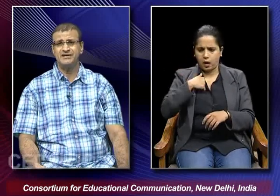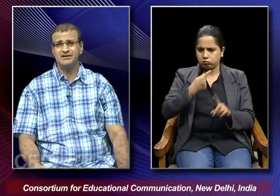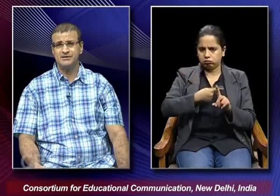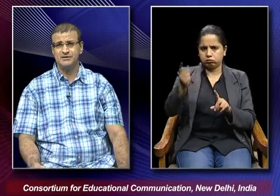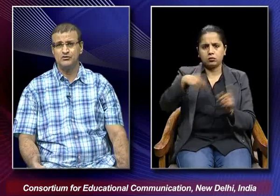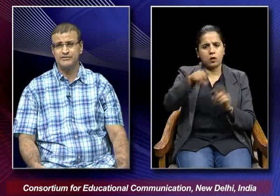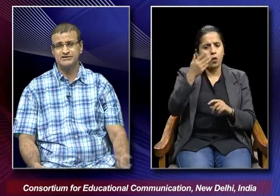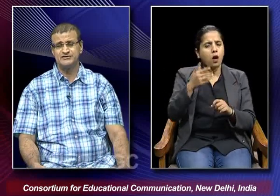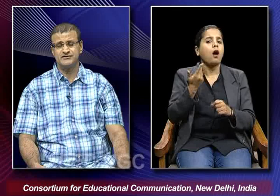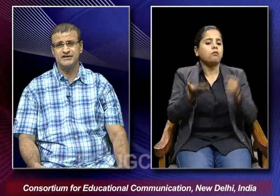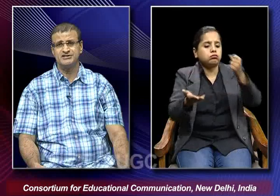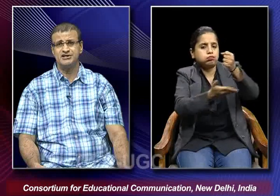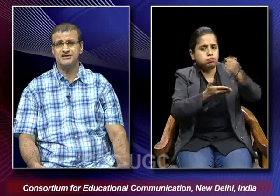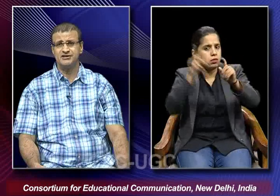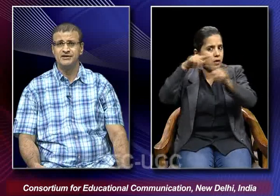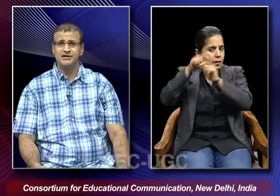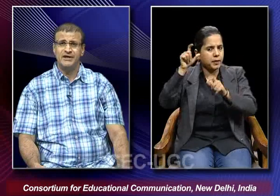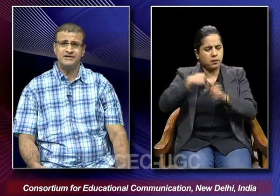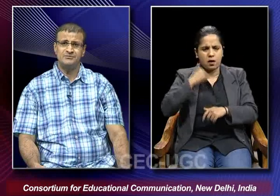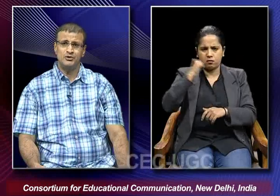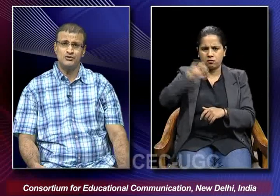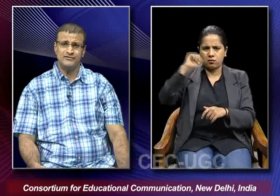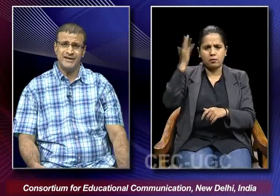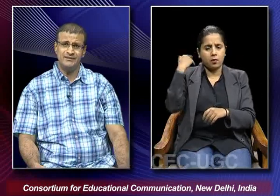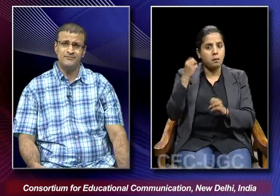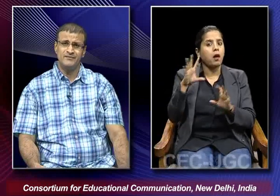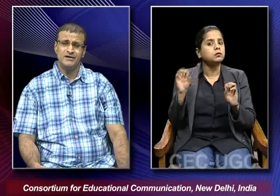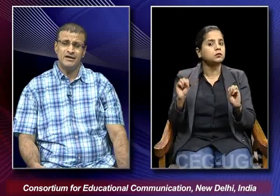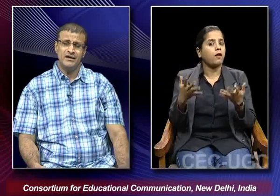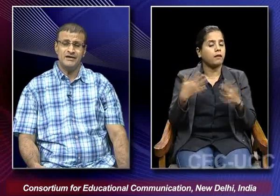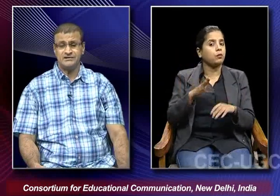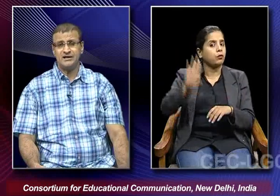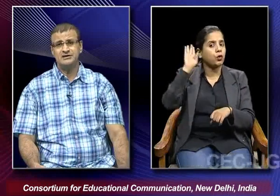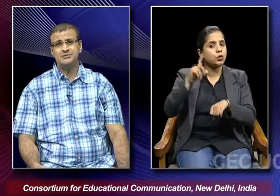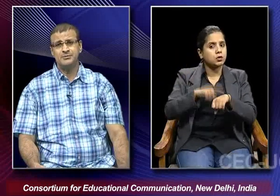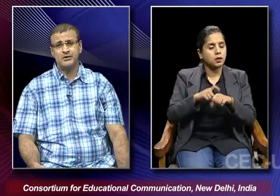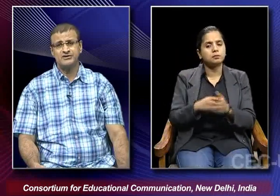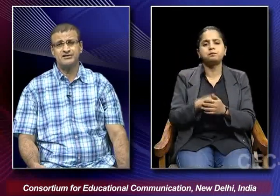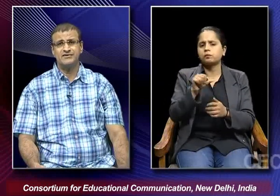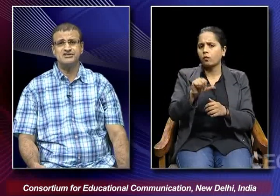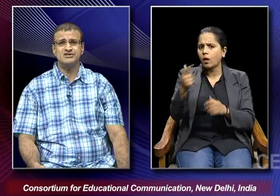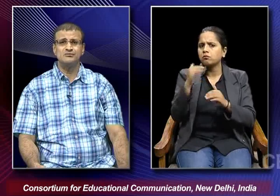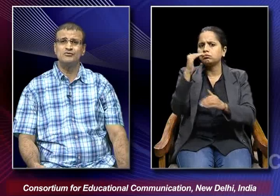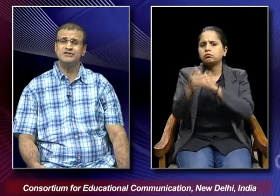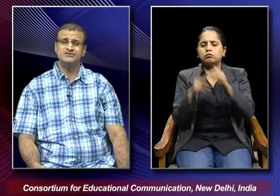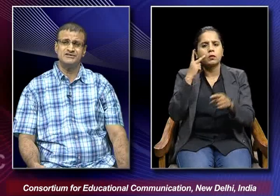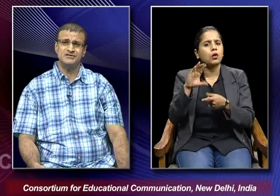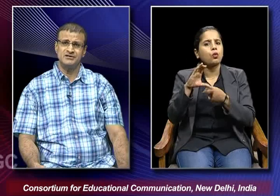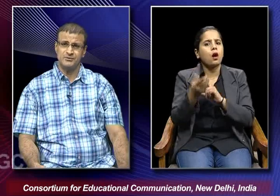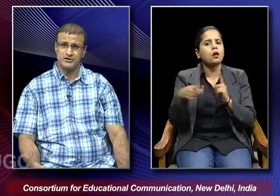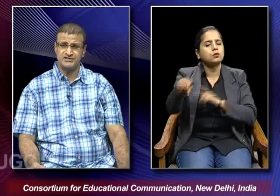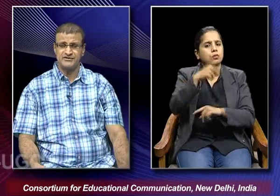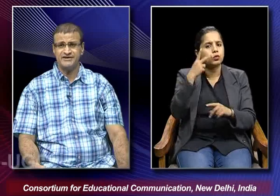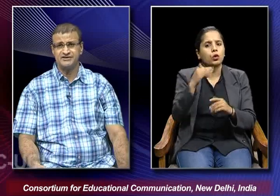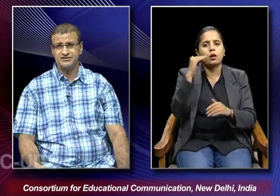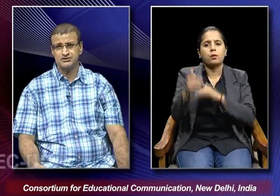and the labour movements which were initiated at that point of time and the other progressive cultural movements whether the